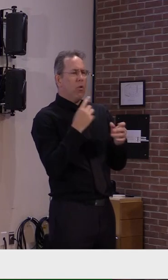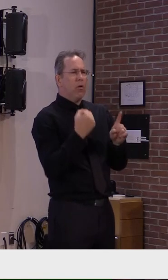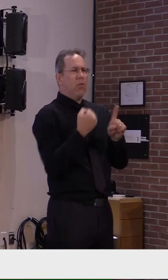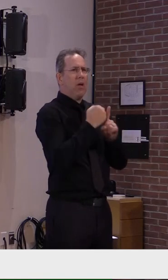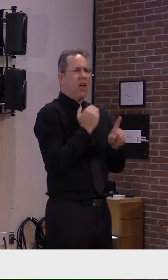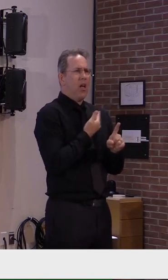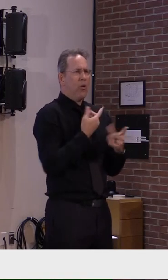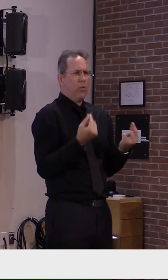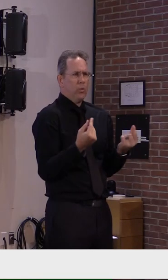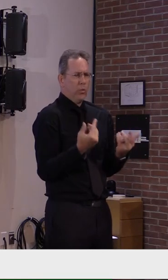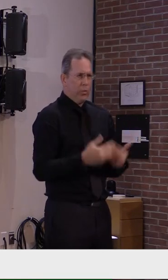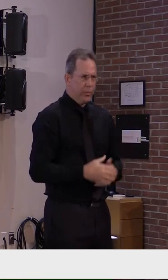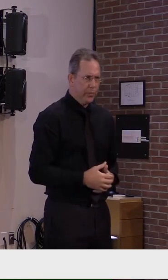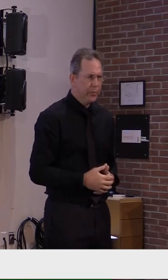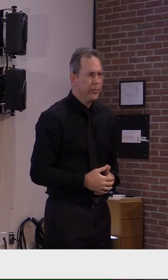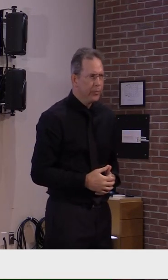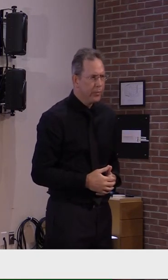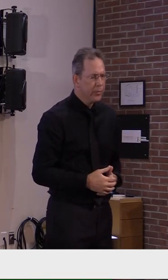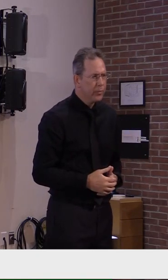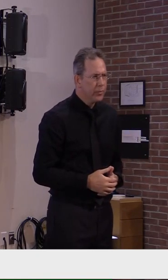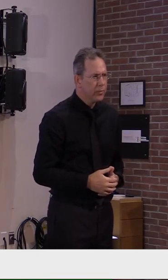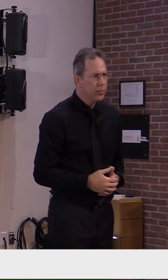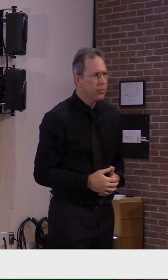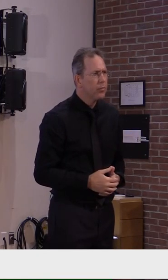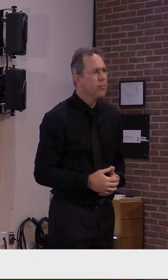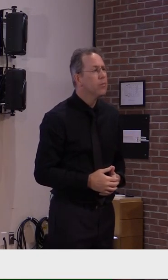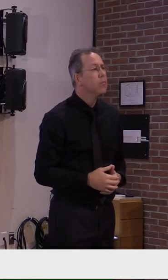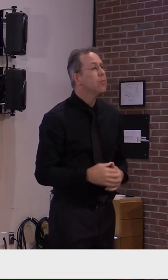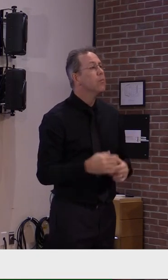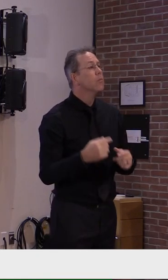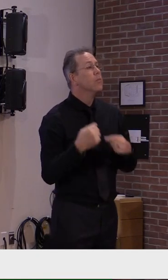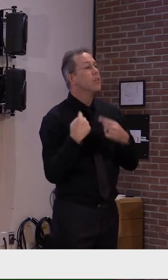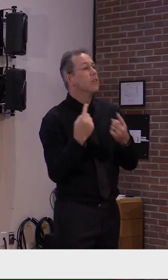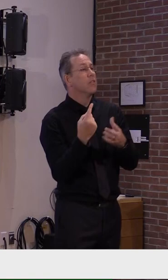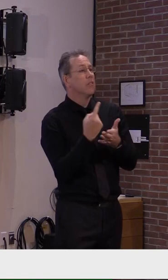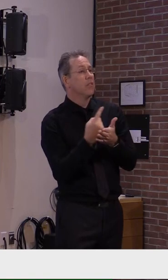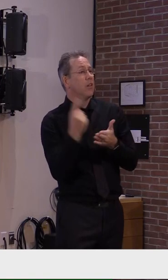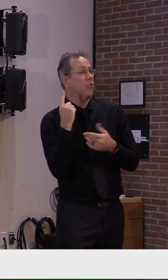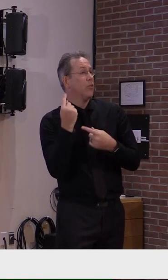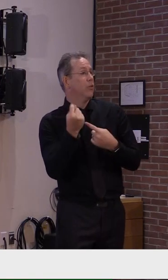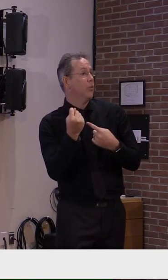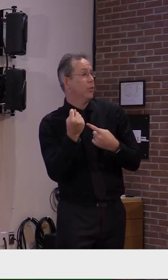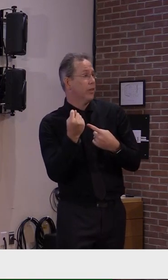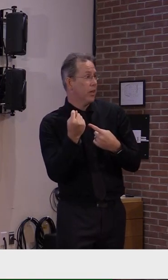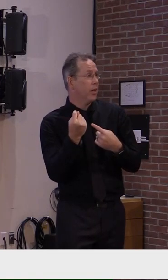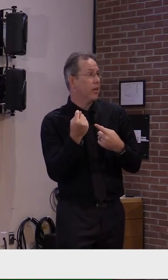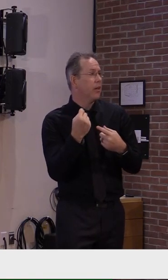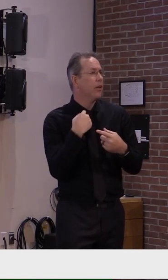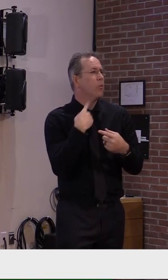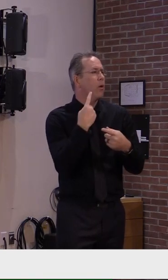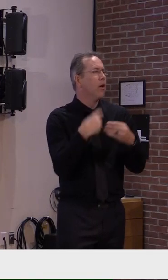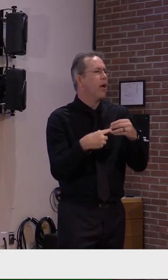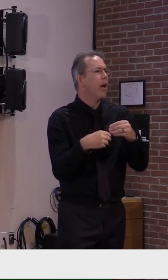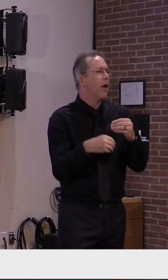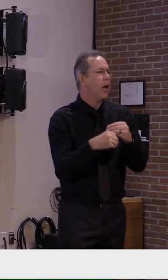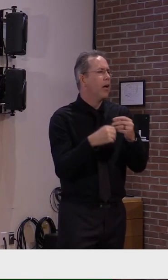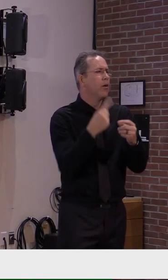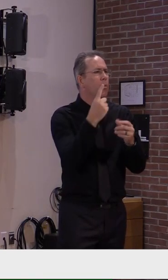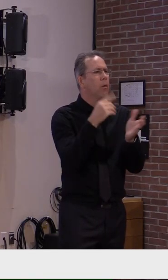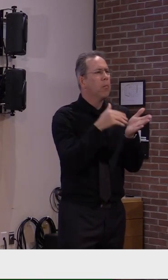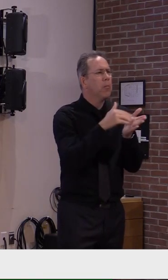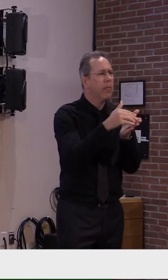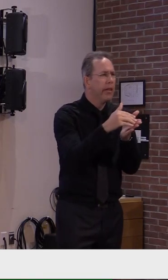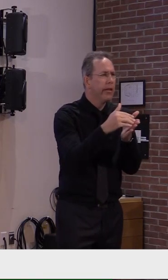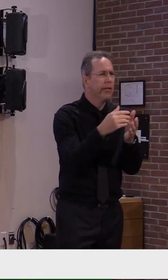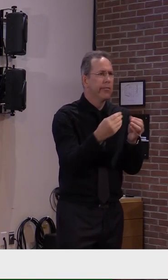since the last time we provided this presentation, the United States added an additional 1 million cases. So this is the fastest the United States